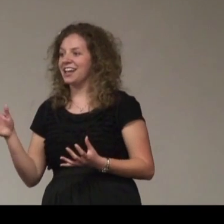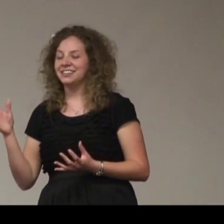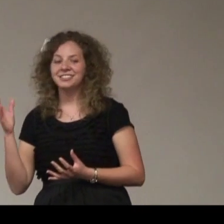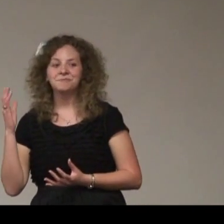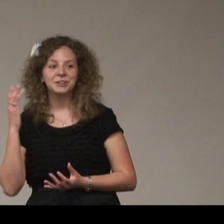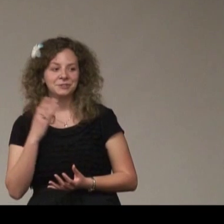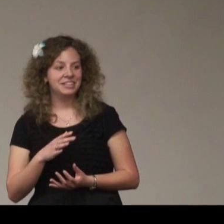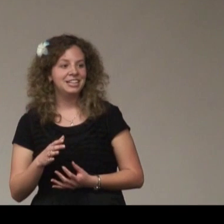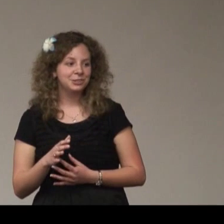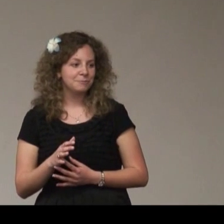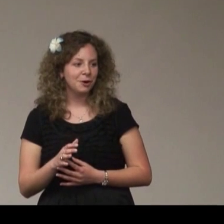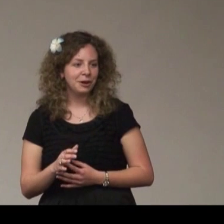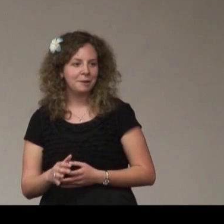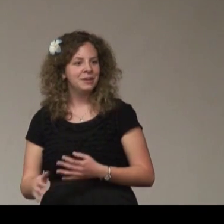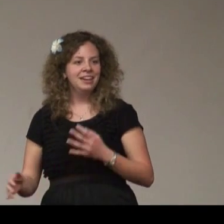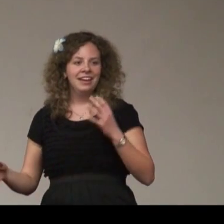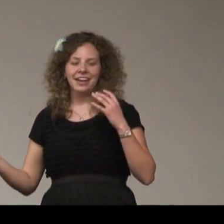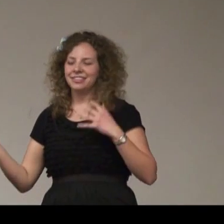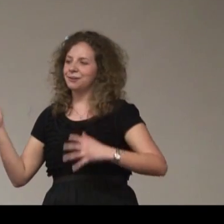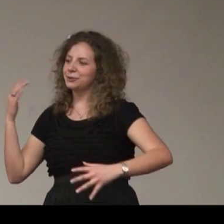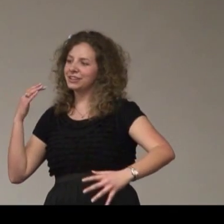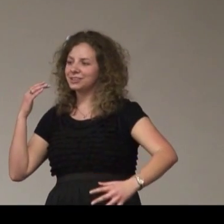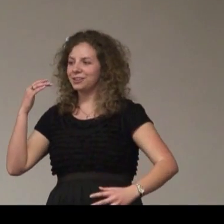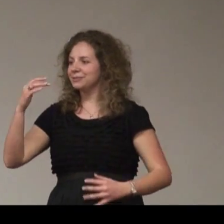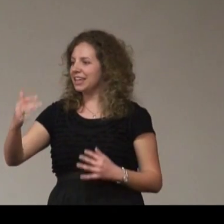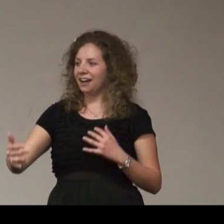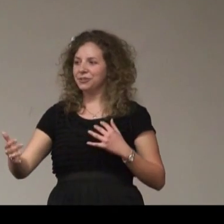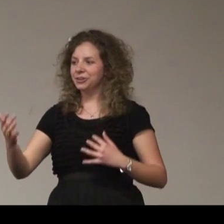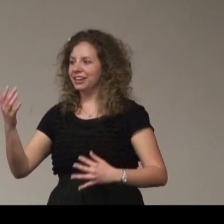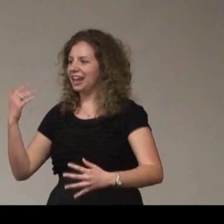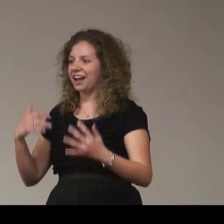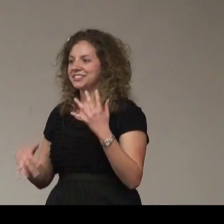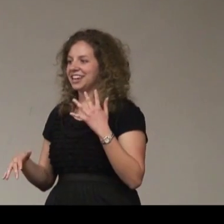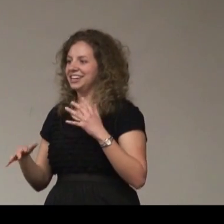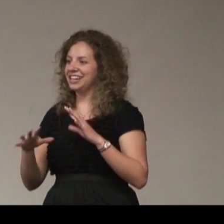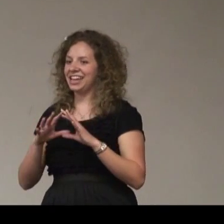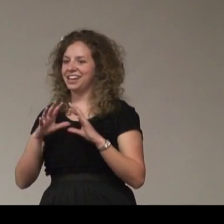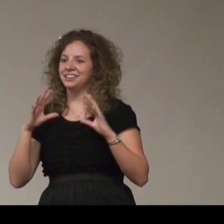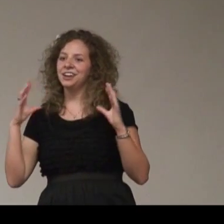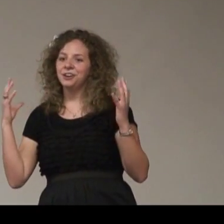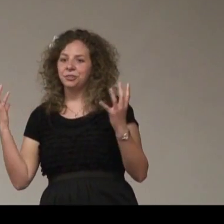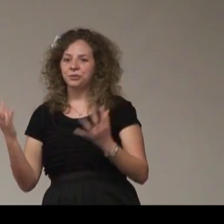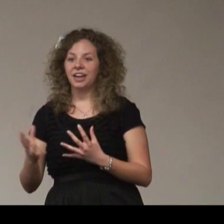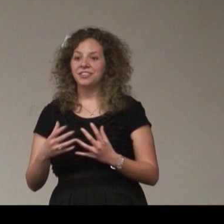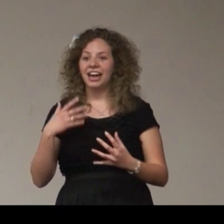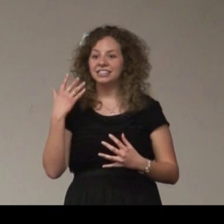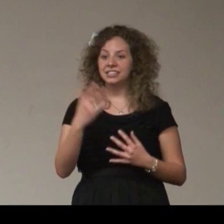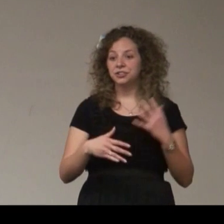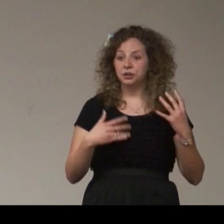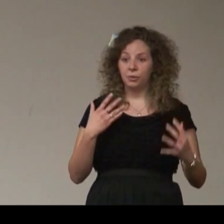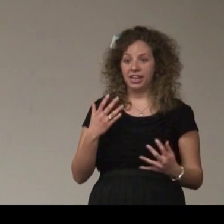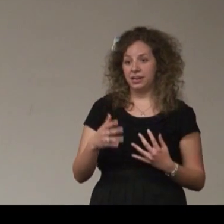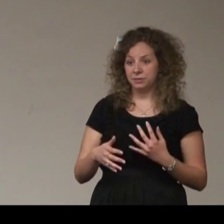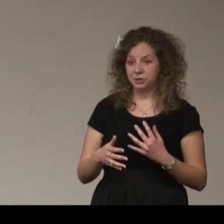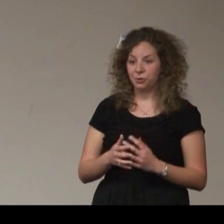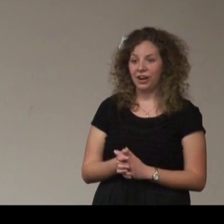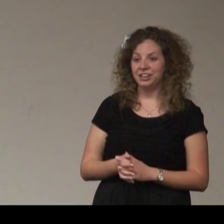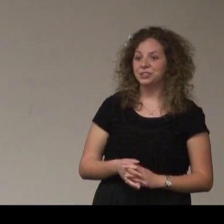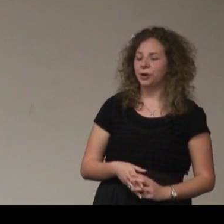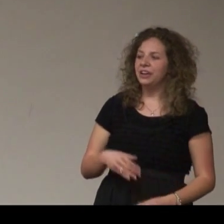end, then we were doing an Easter program, and they were doing a song that was half Hula and half signing. And through that, they had to sit there and wait, and I was in the quiet. And so